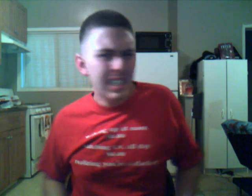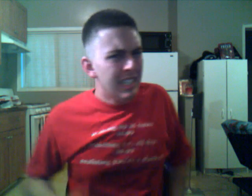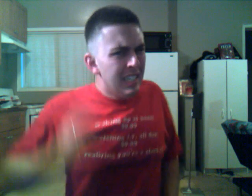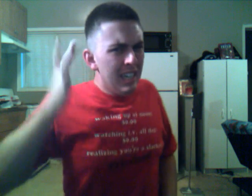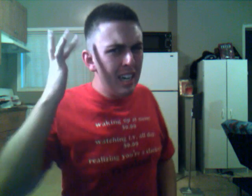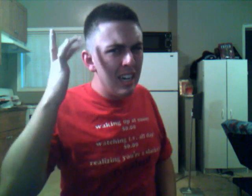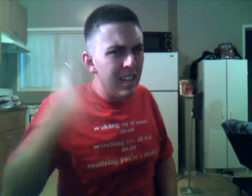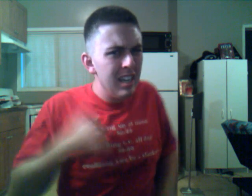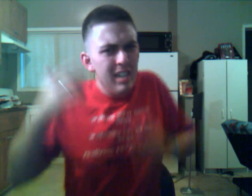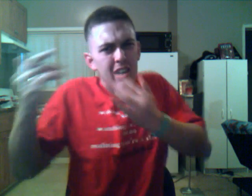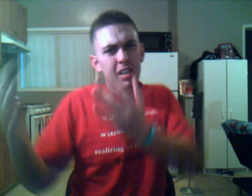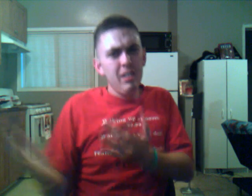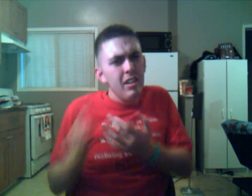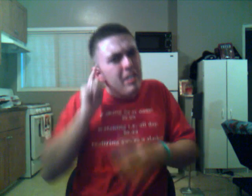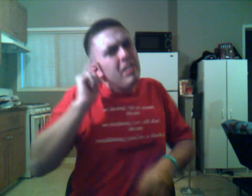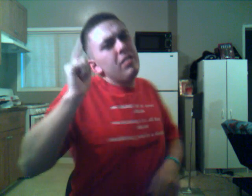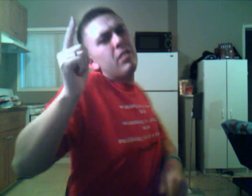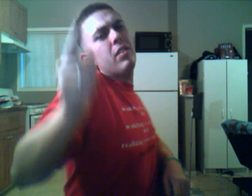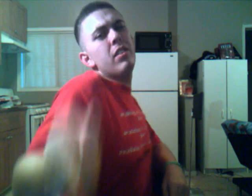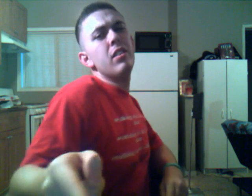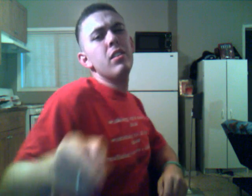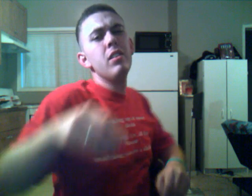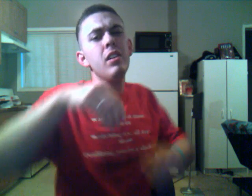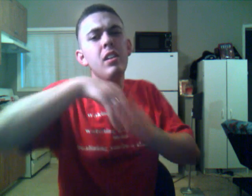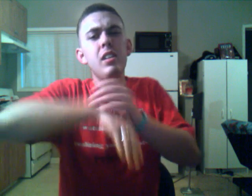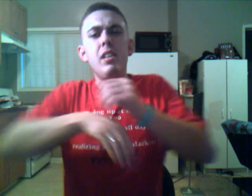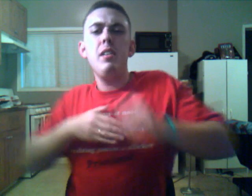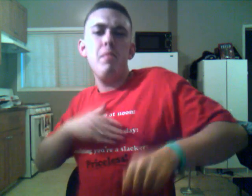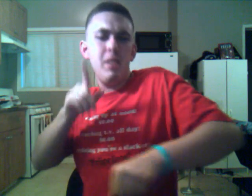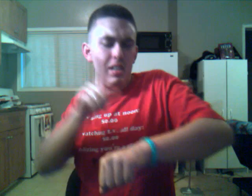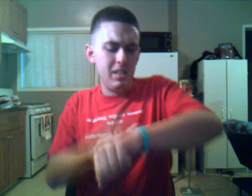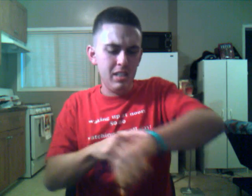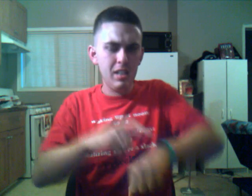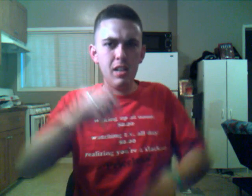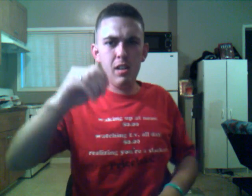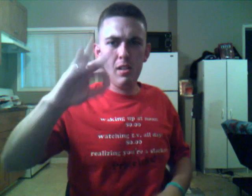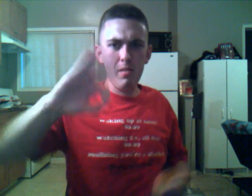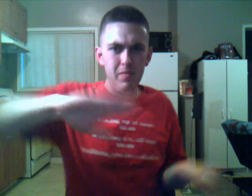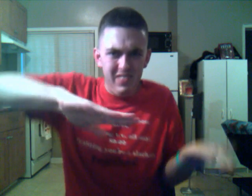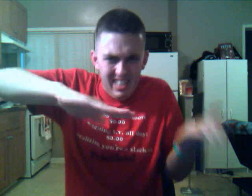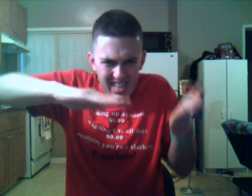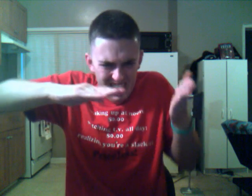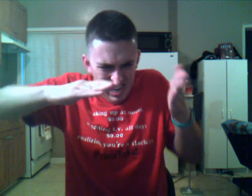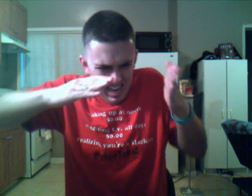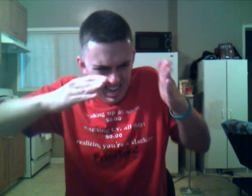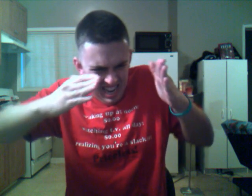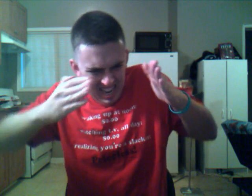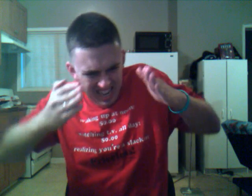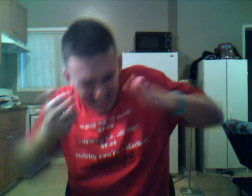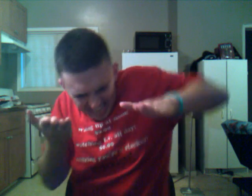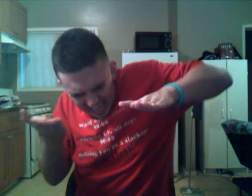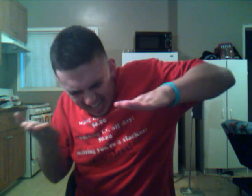die, wait here for you In my time of dying Yeah!